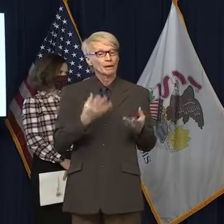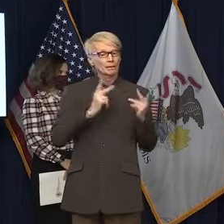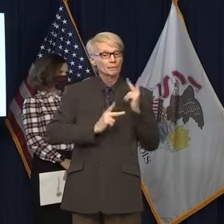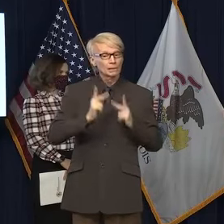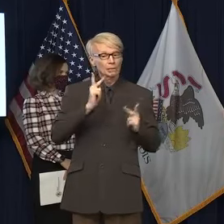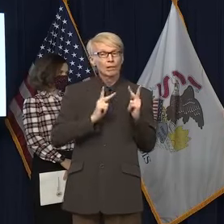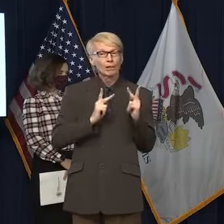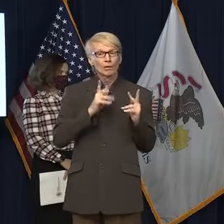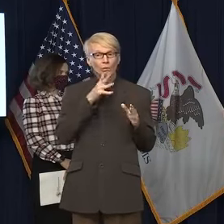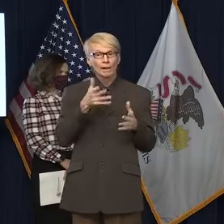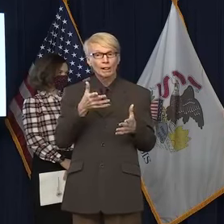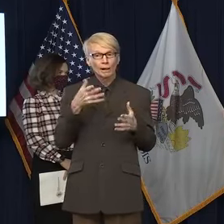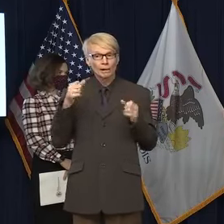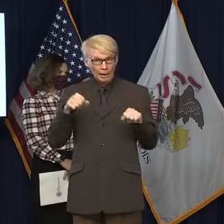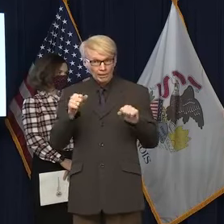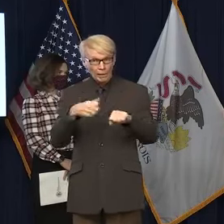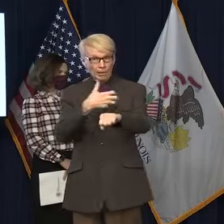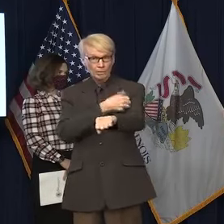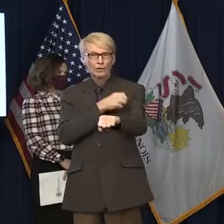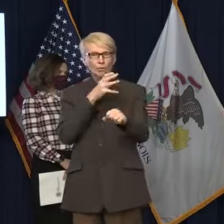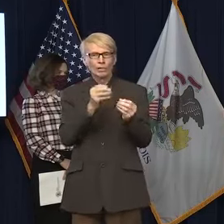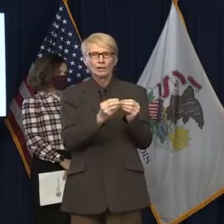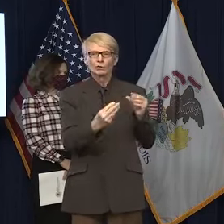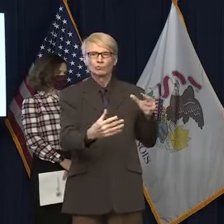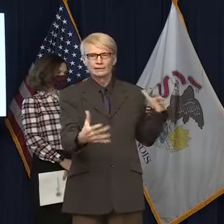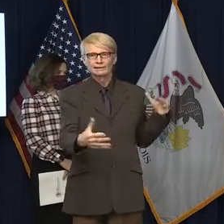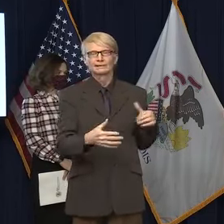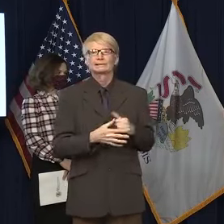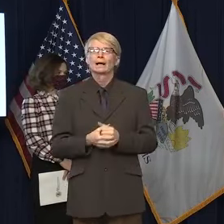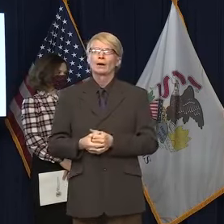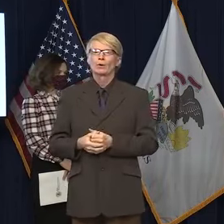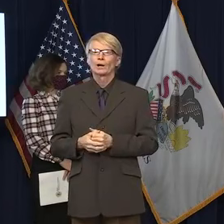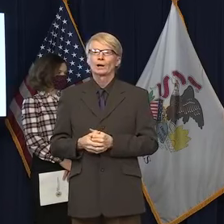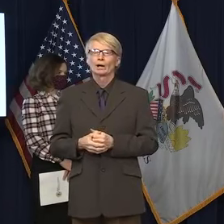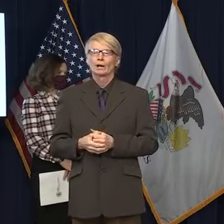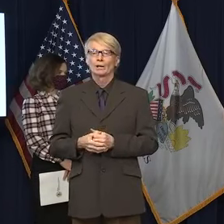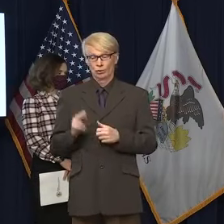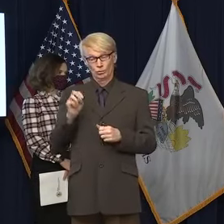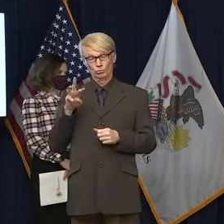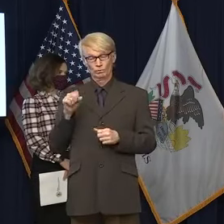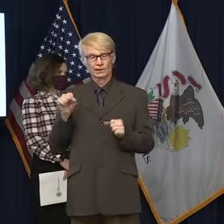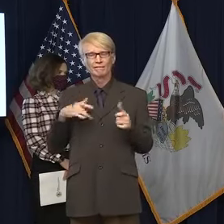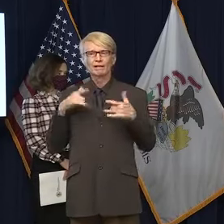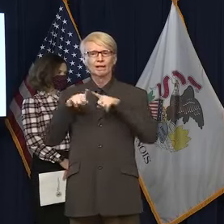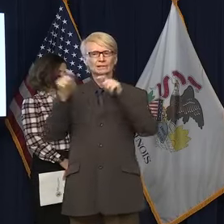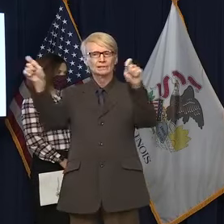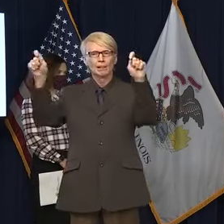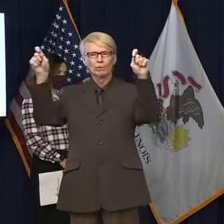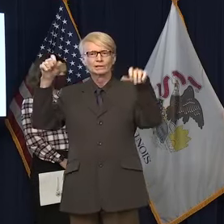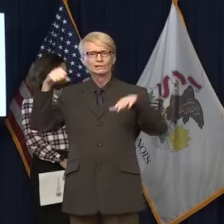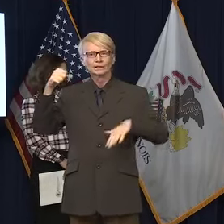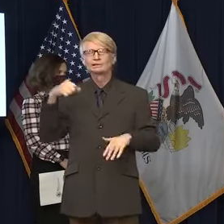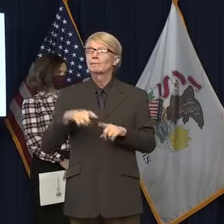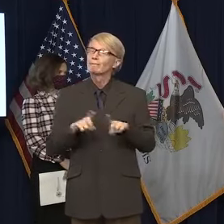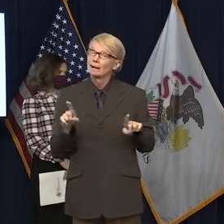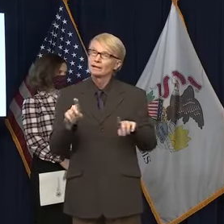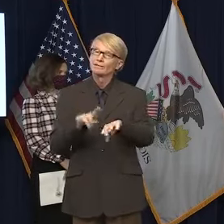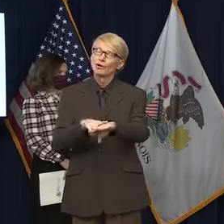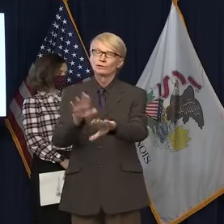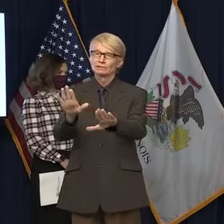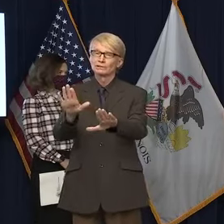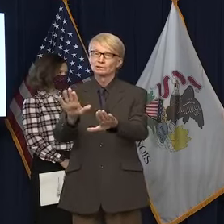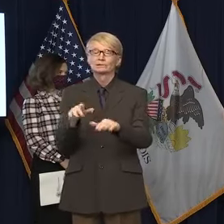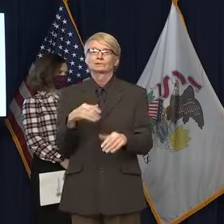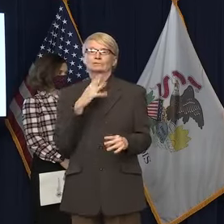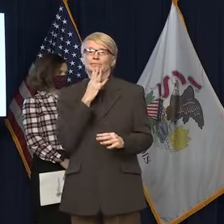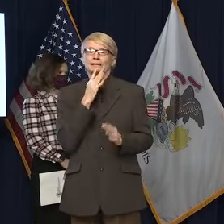will expand. The news of the vaccine is cause for celebration, but of course, again, I reiterate that